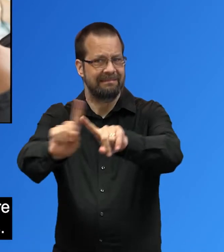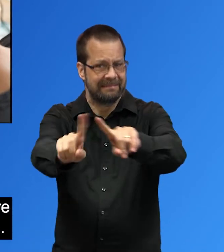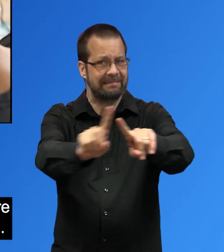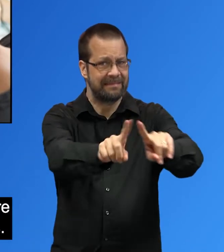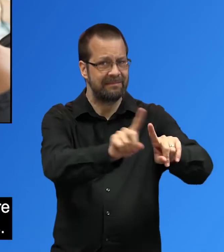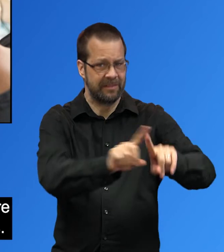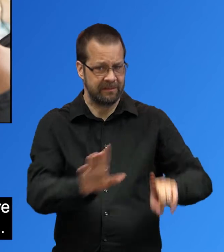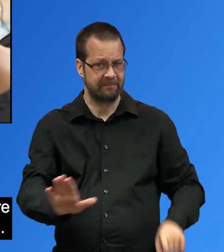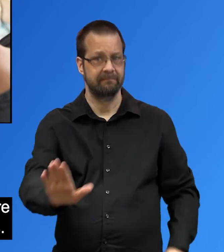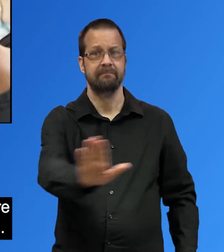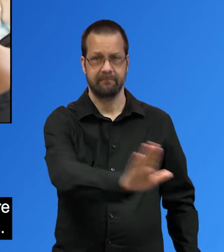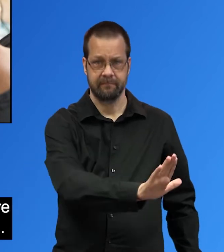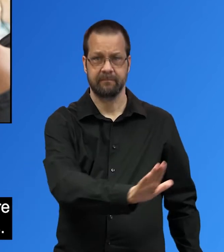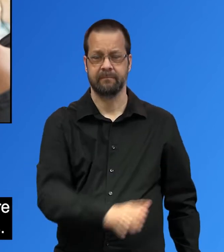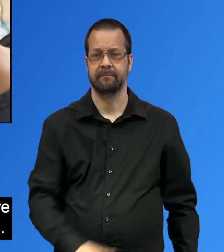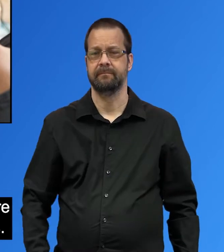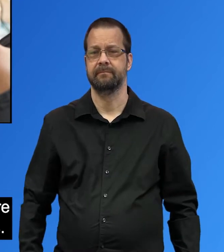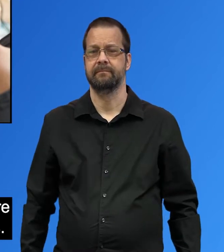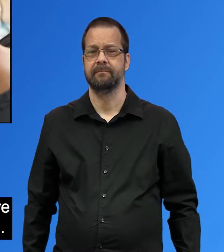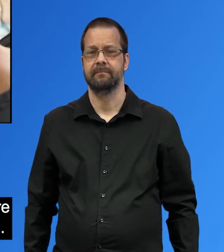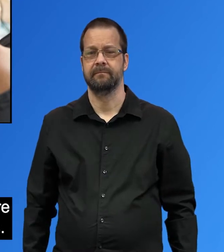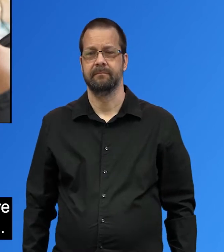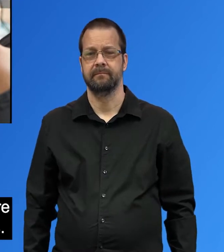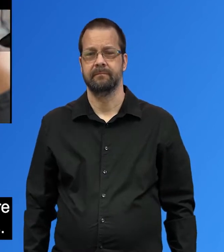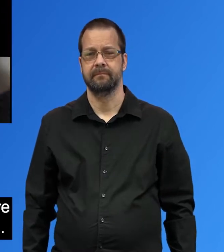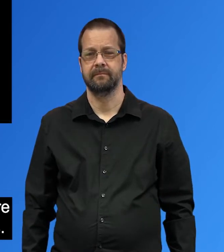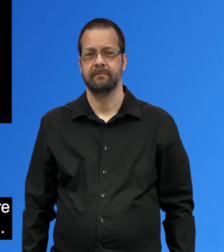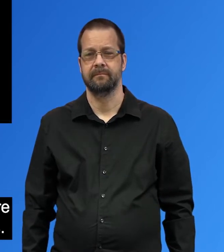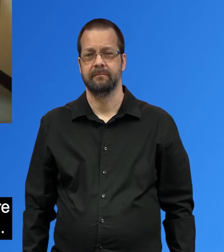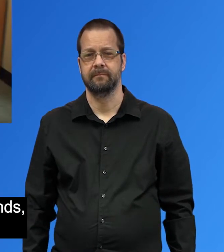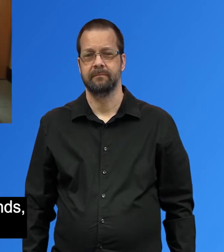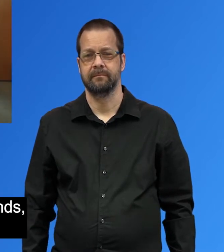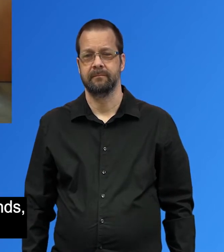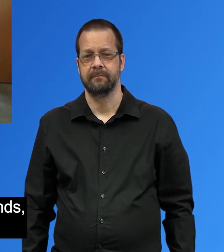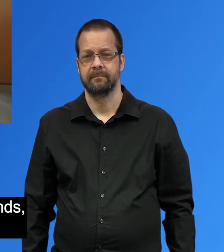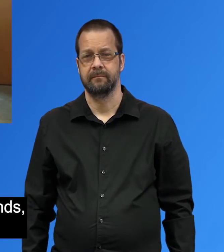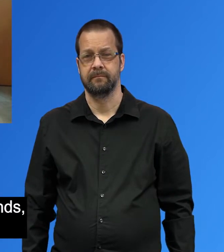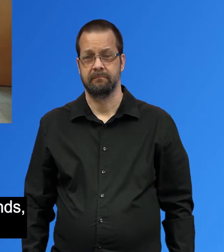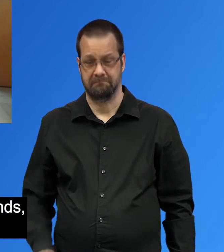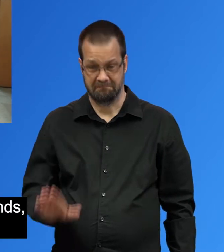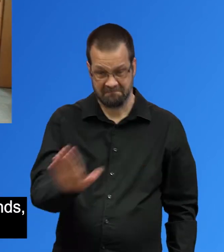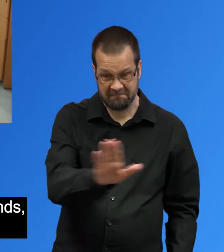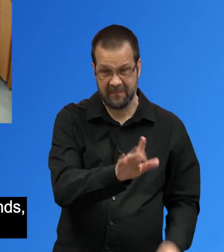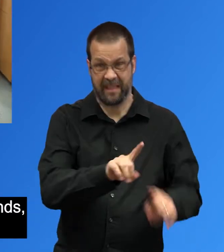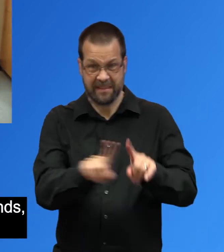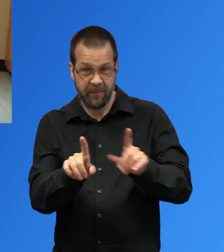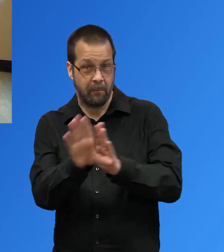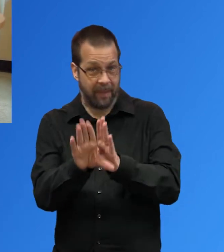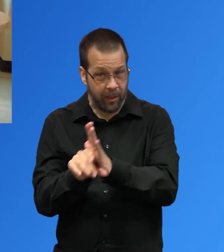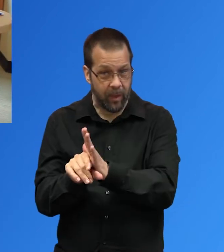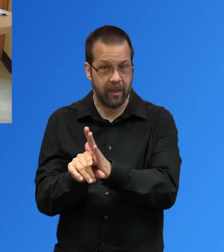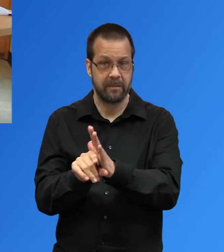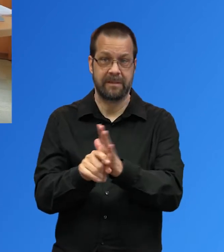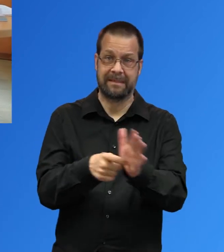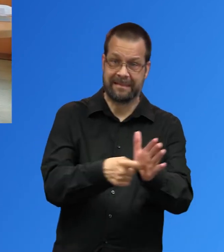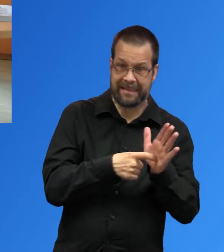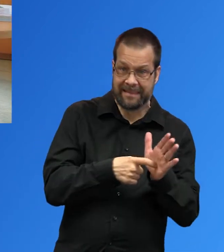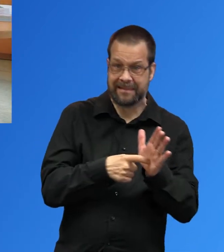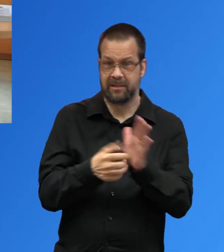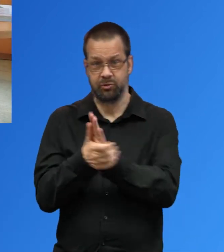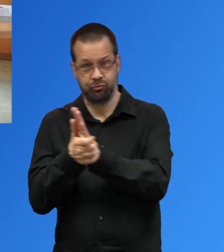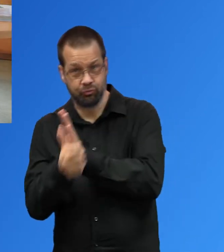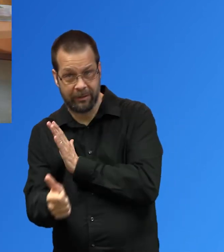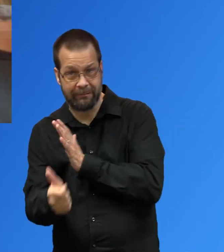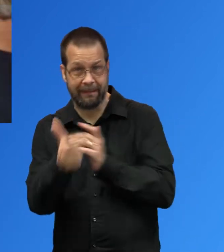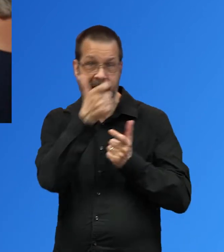Users within an audience are diverse in a variety of ways. They have different backgrounds, different needs, different strengths, and different